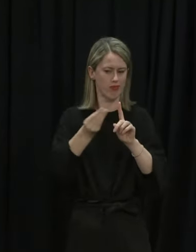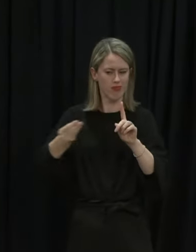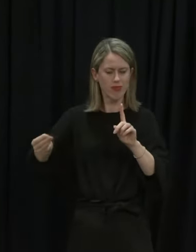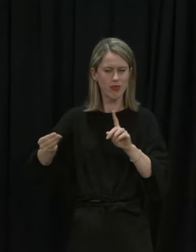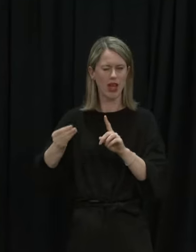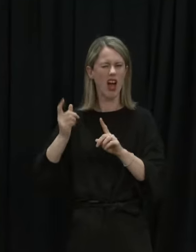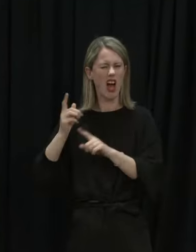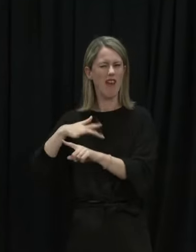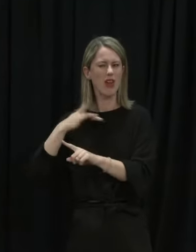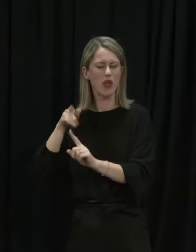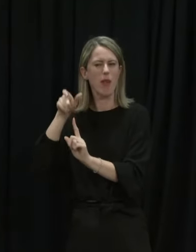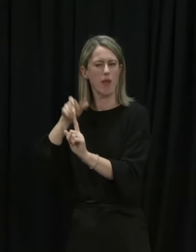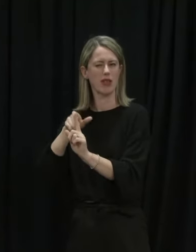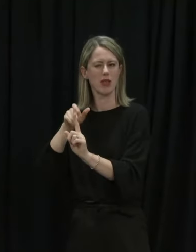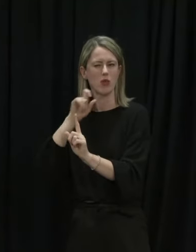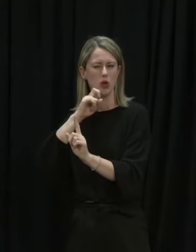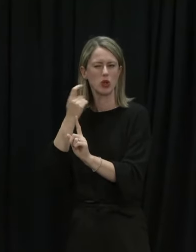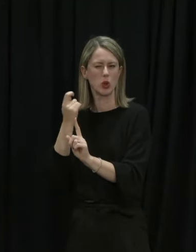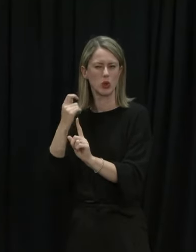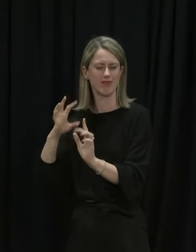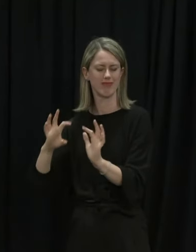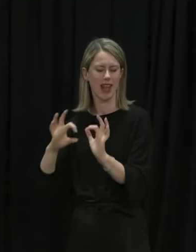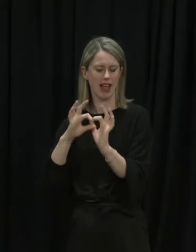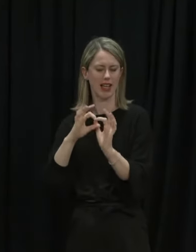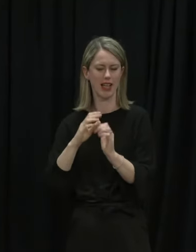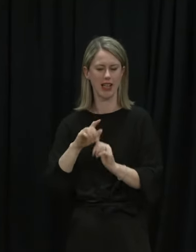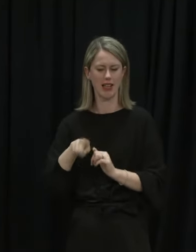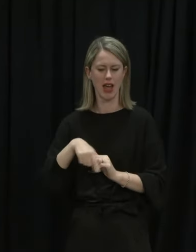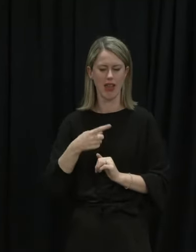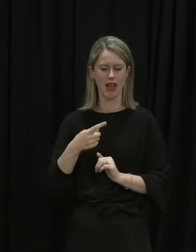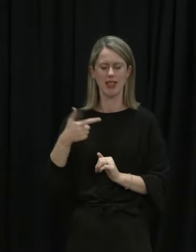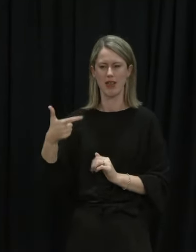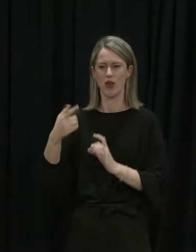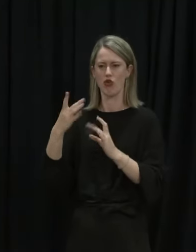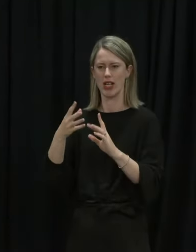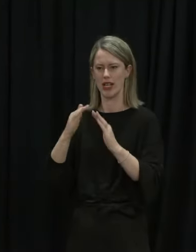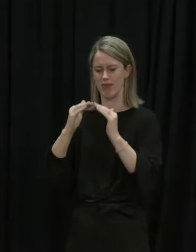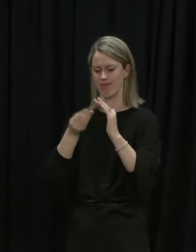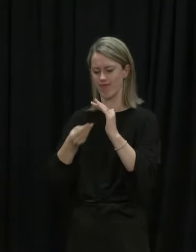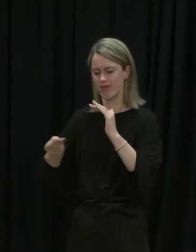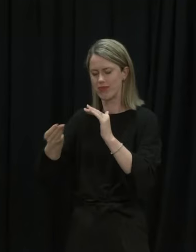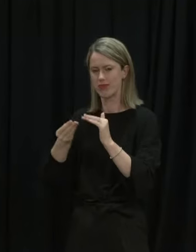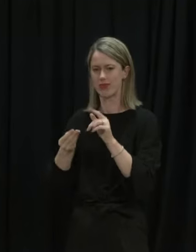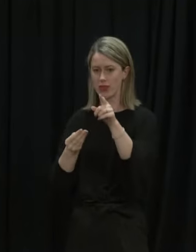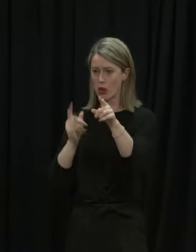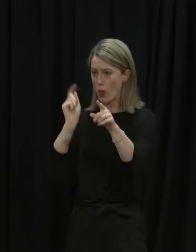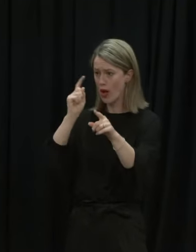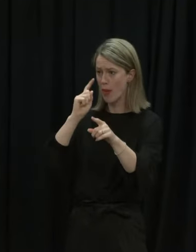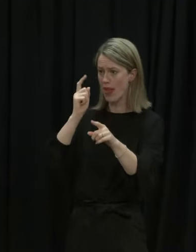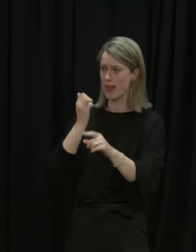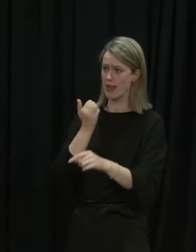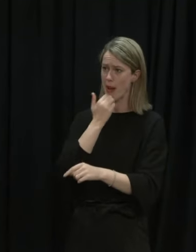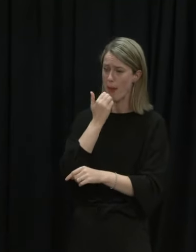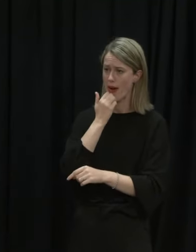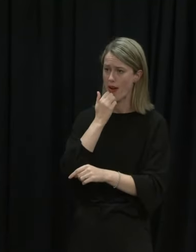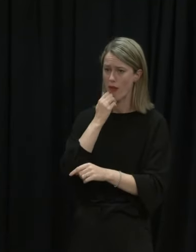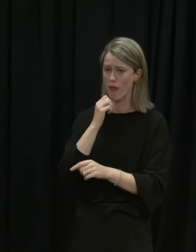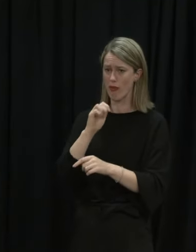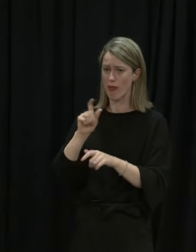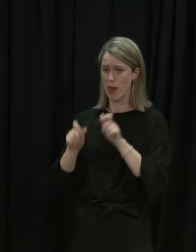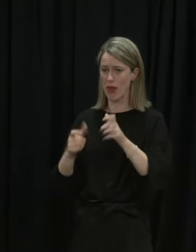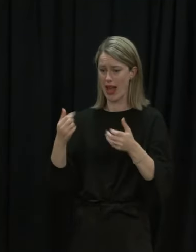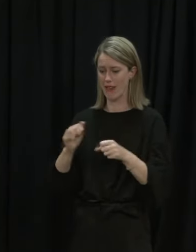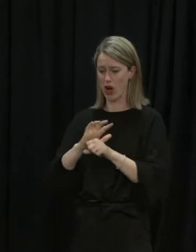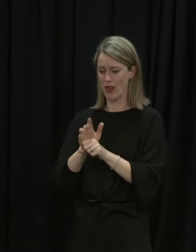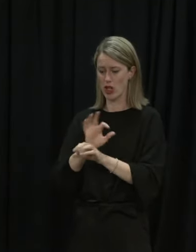take place, that will change. The other seven were all contacts. How concerning is the growing number of unlinked